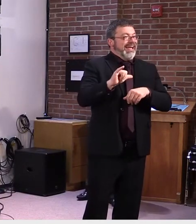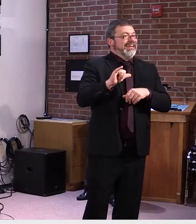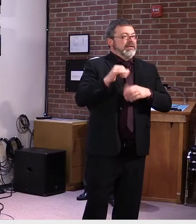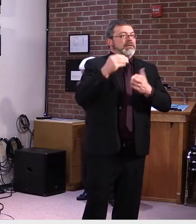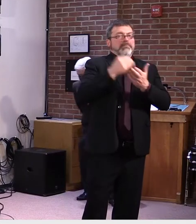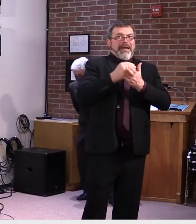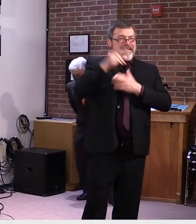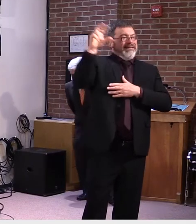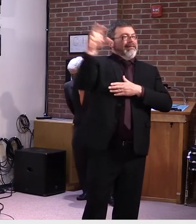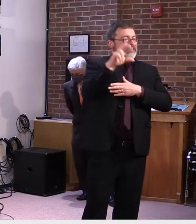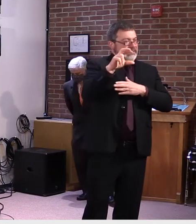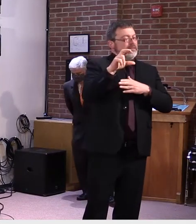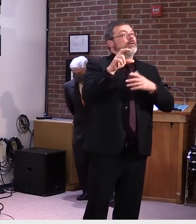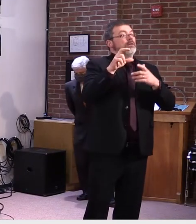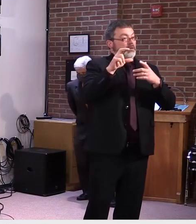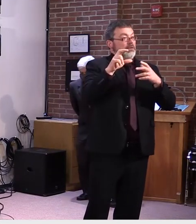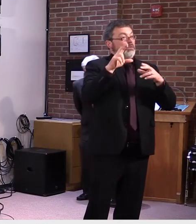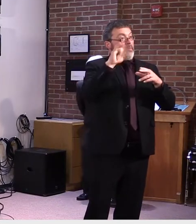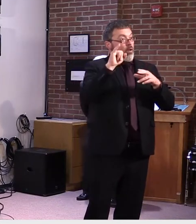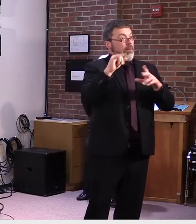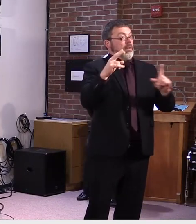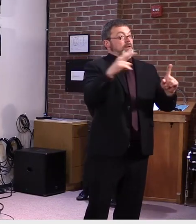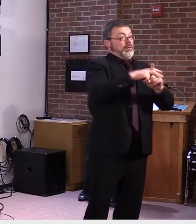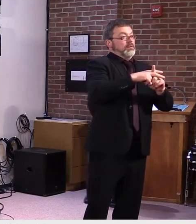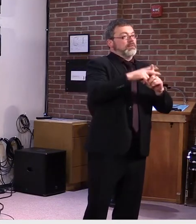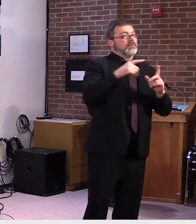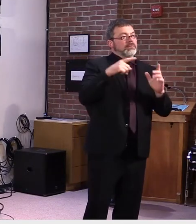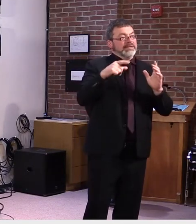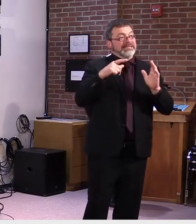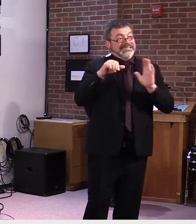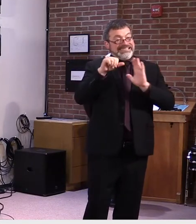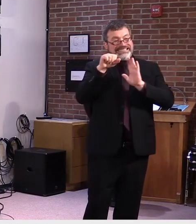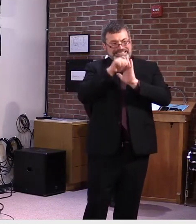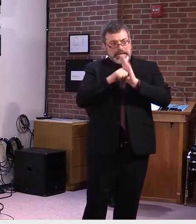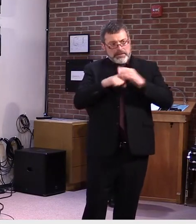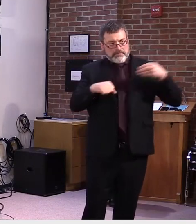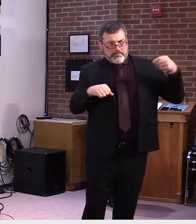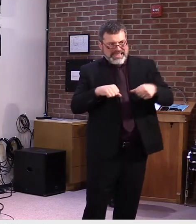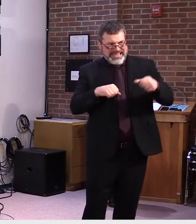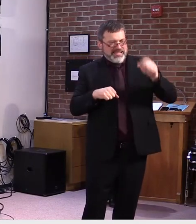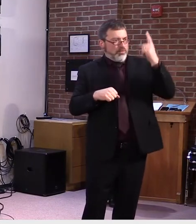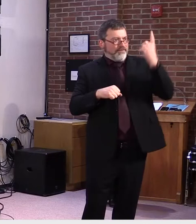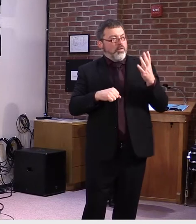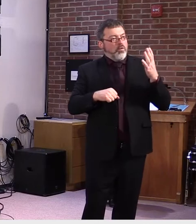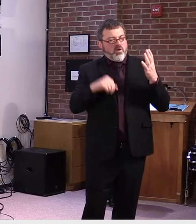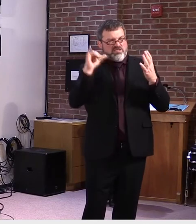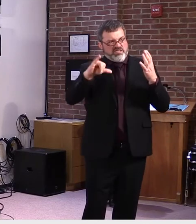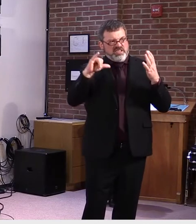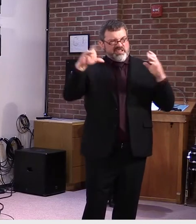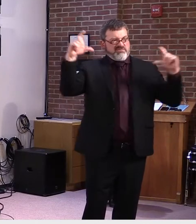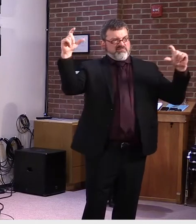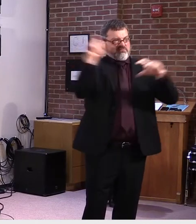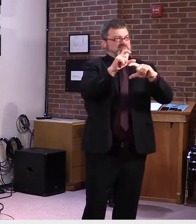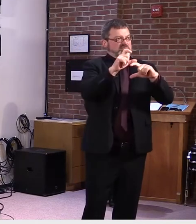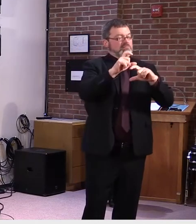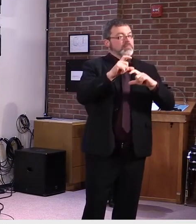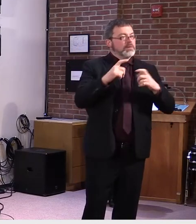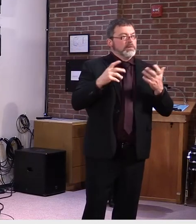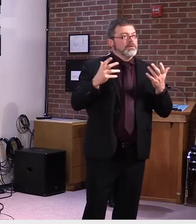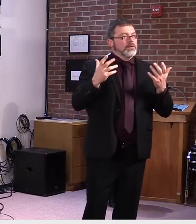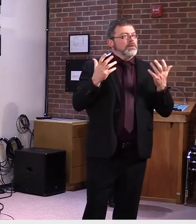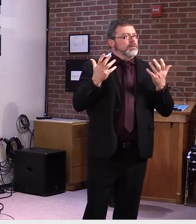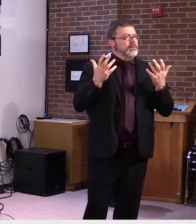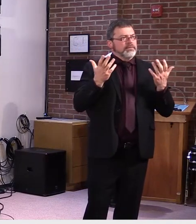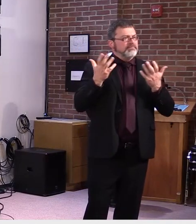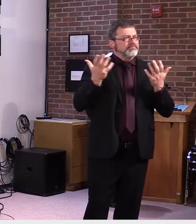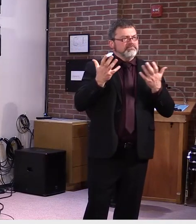those extra payments on the state side. Does that, does that sound right? Yes. that's all the, that's all the, uh, the president had put forward,